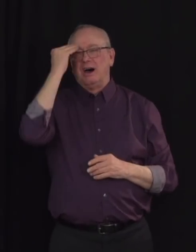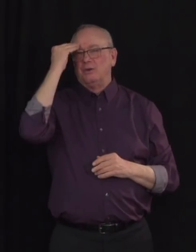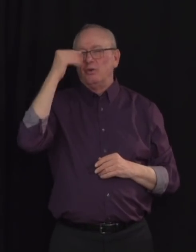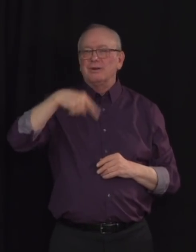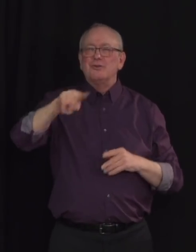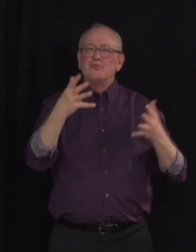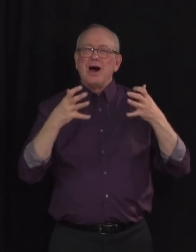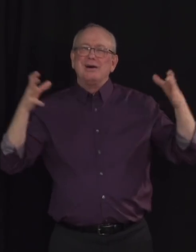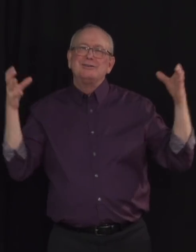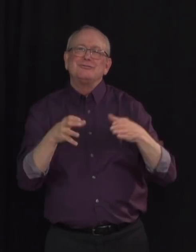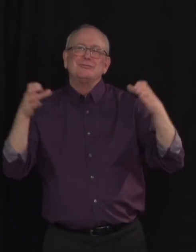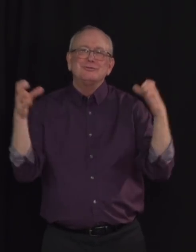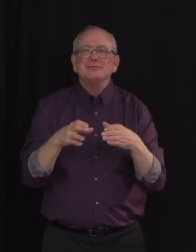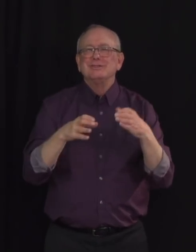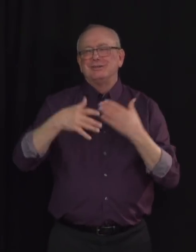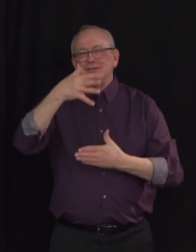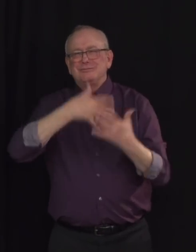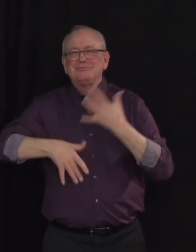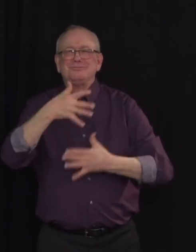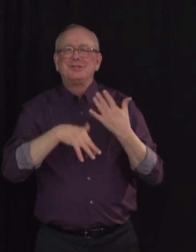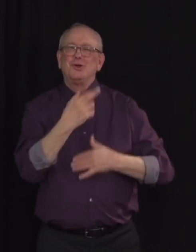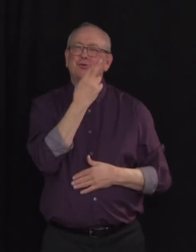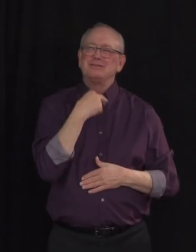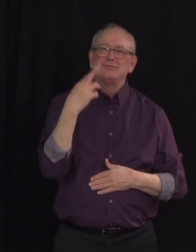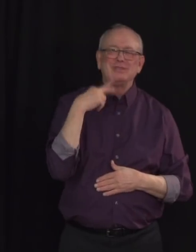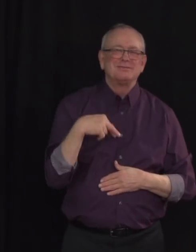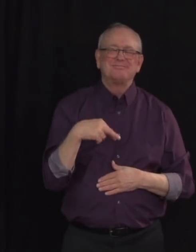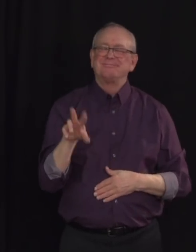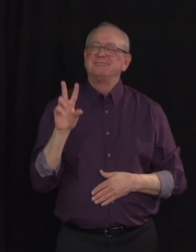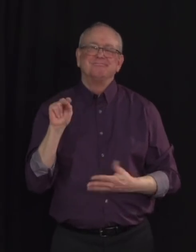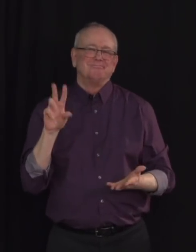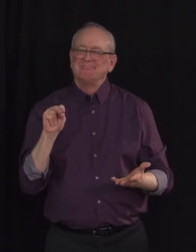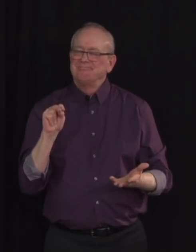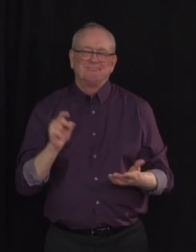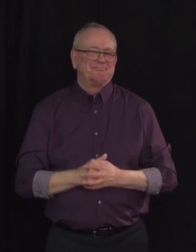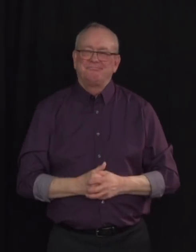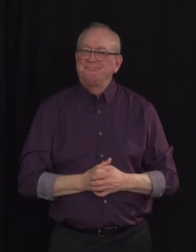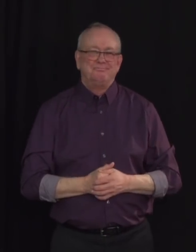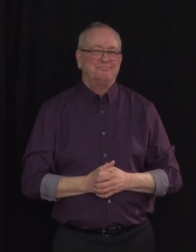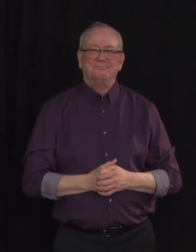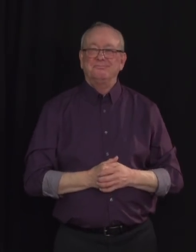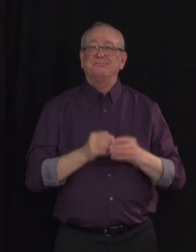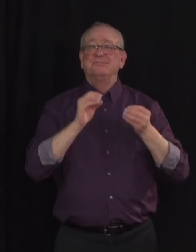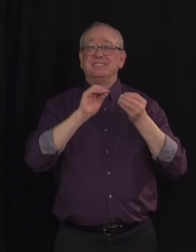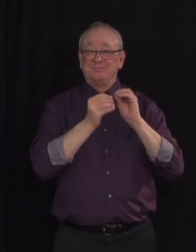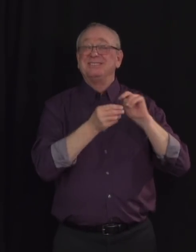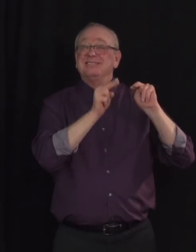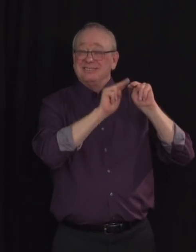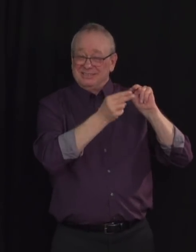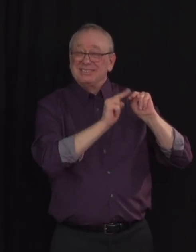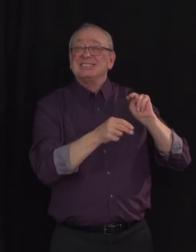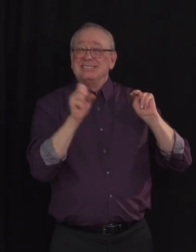and inside homes, but that is still against the rules. Our numbers are declining, but this virus is still here